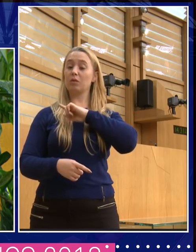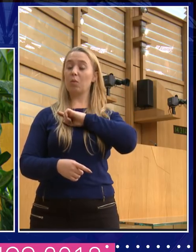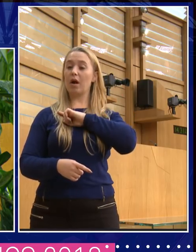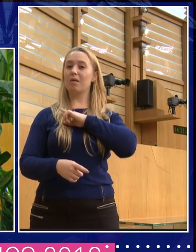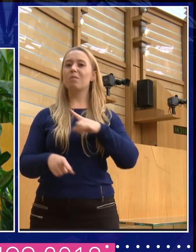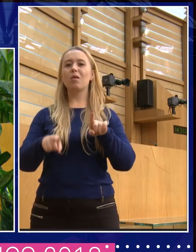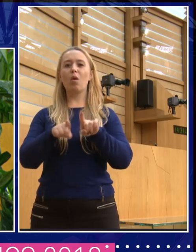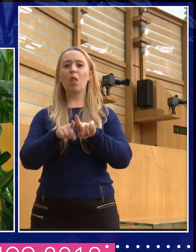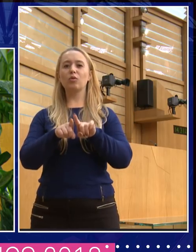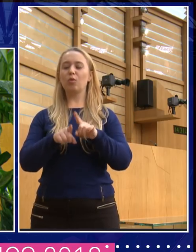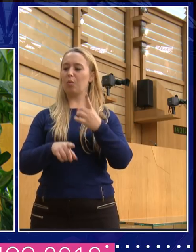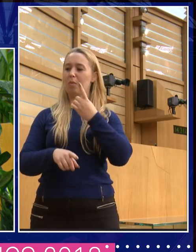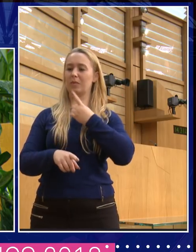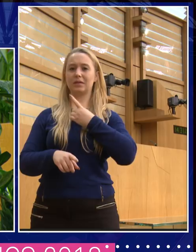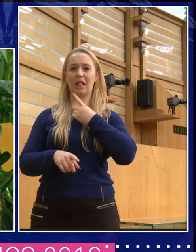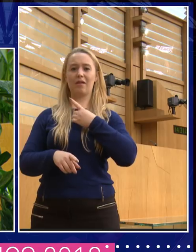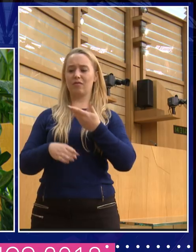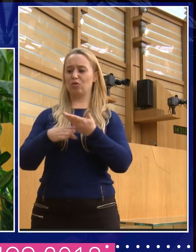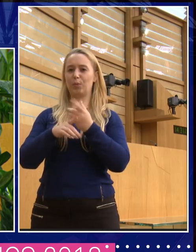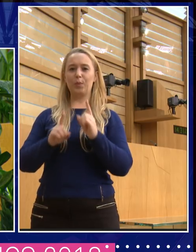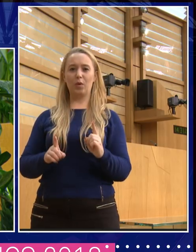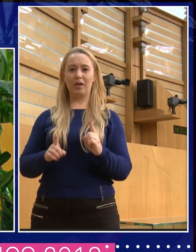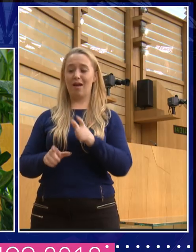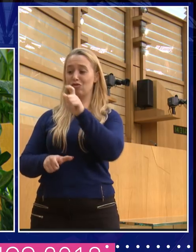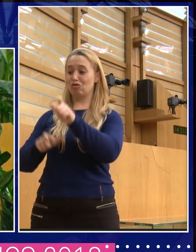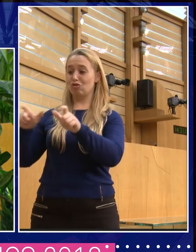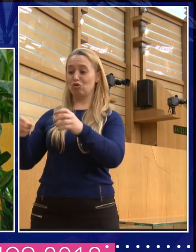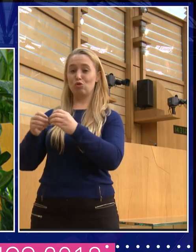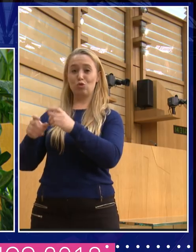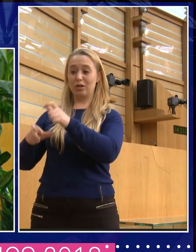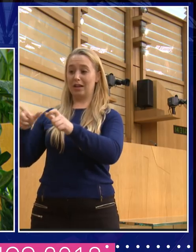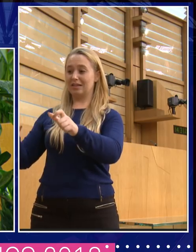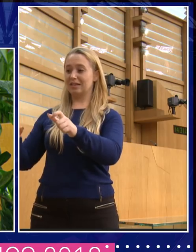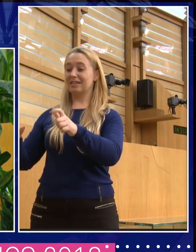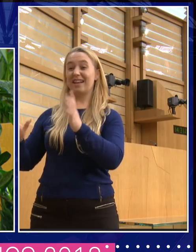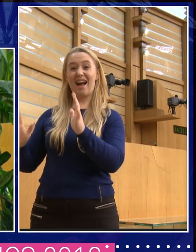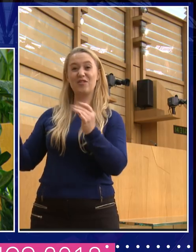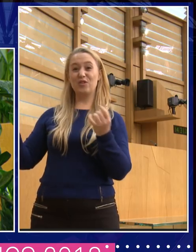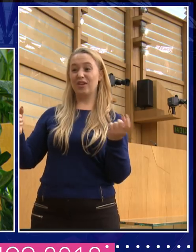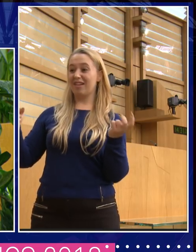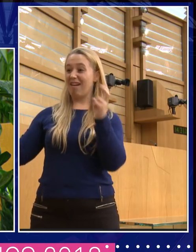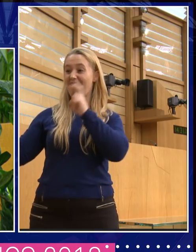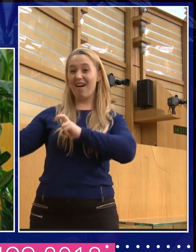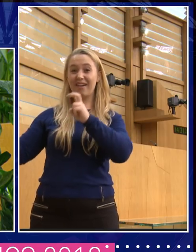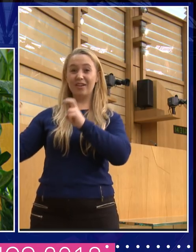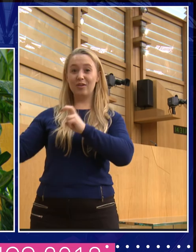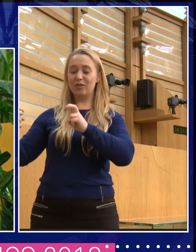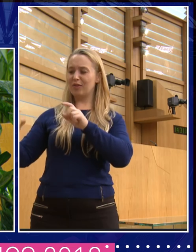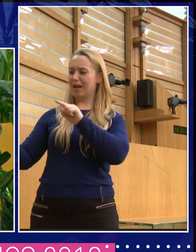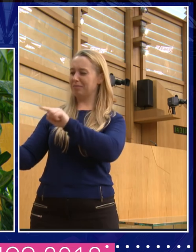job is arguing with students. And when students say something that I think is probably wrong or